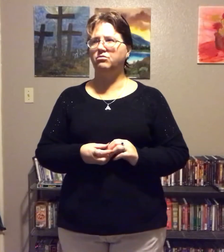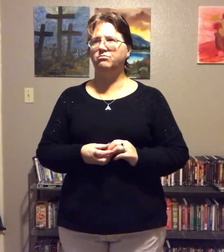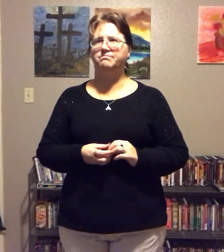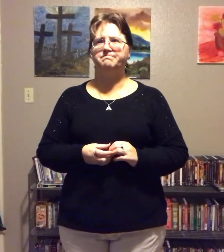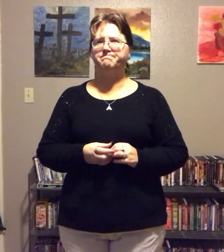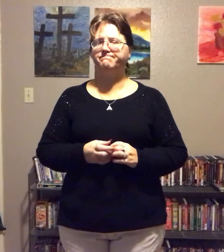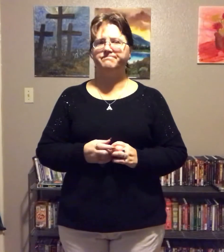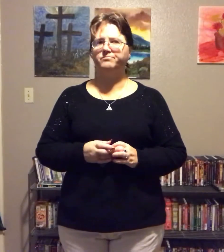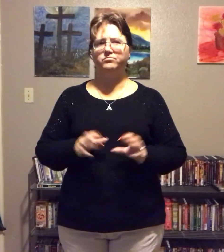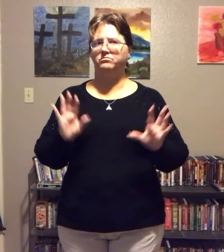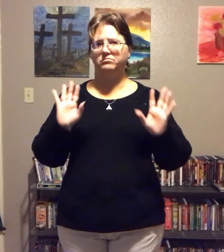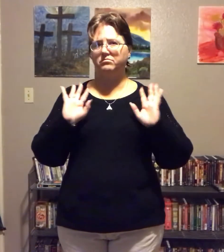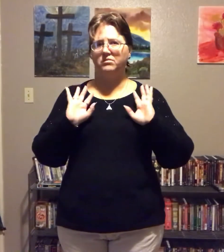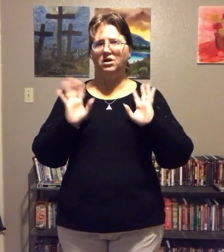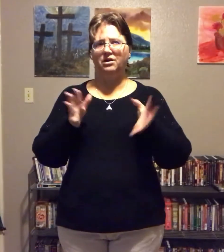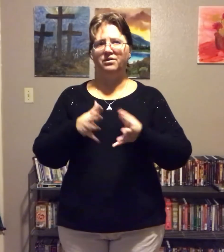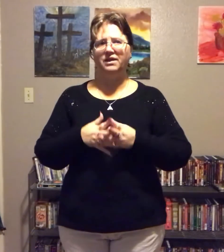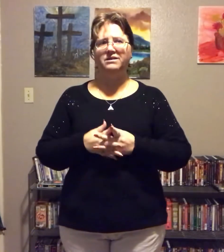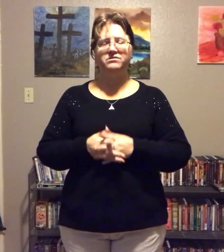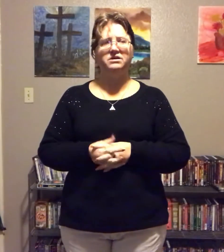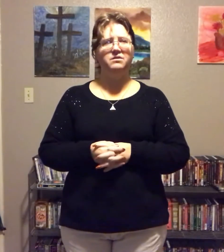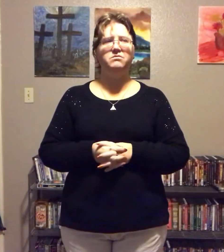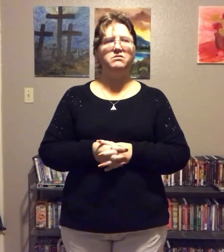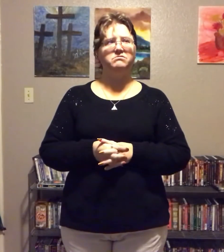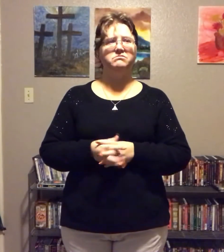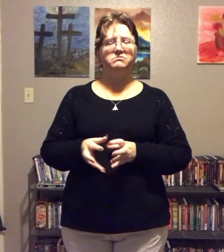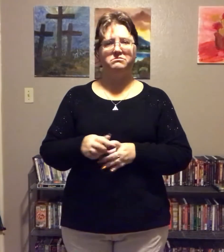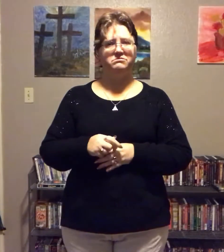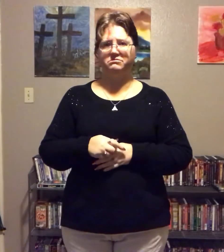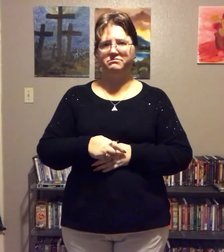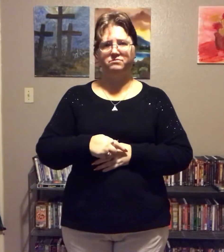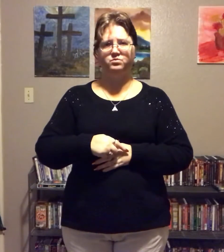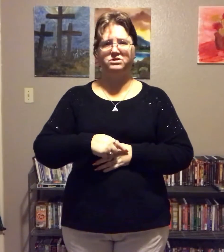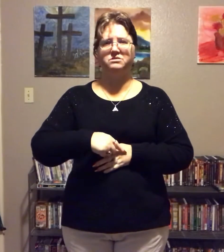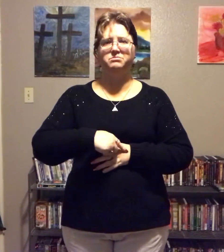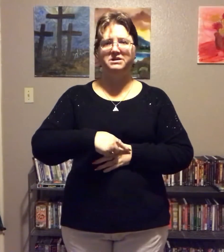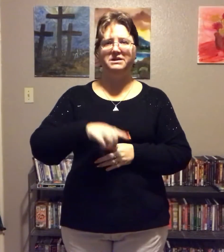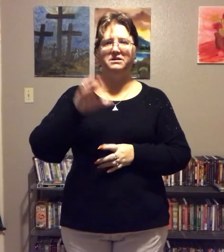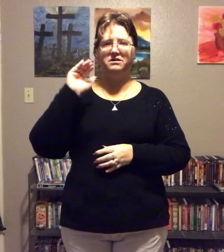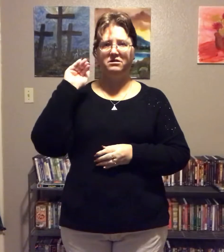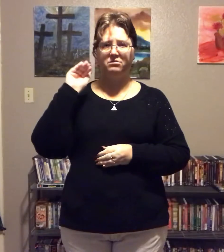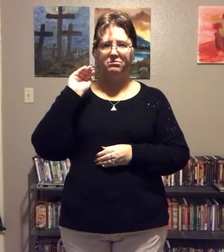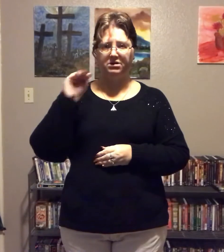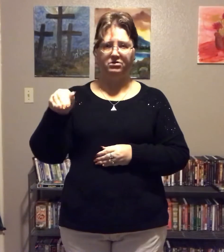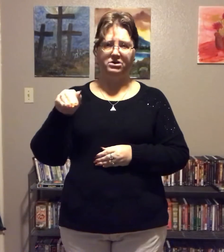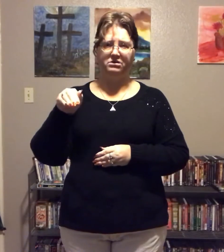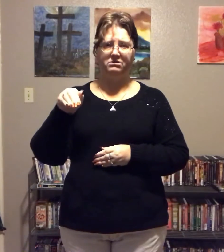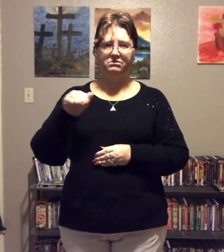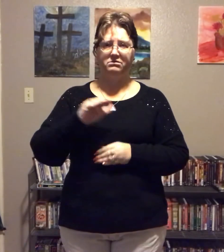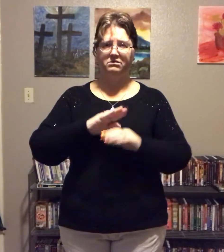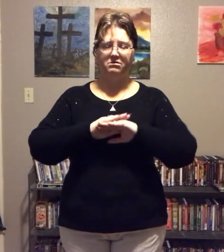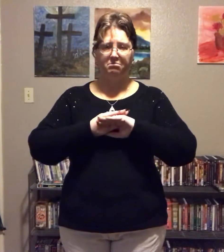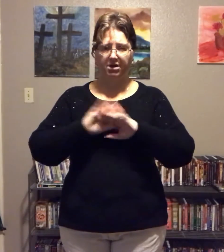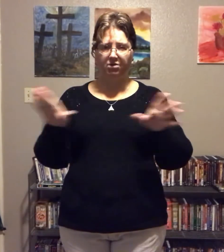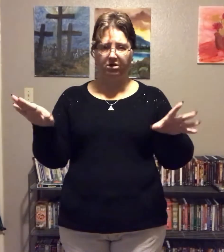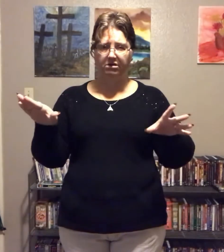you know, that statement was completely balona. Balona.